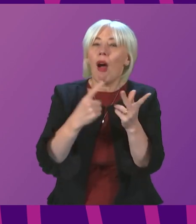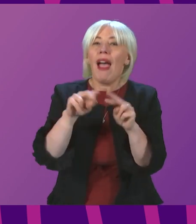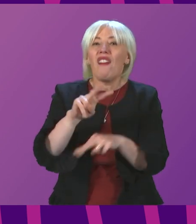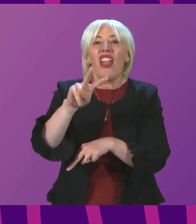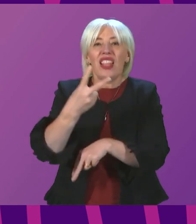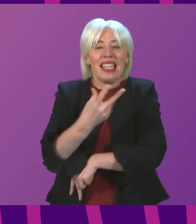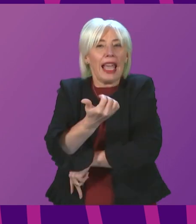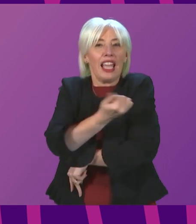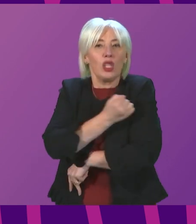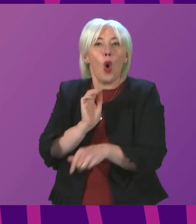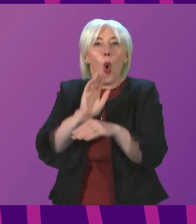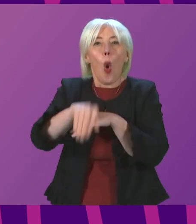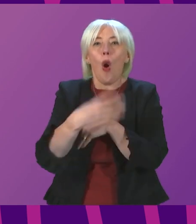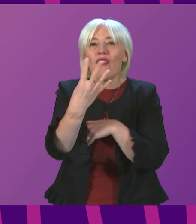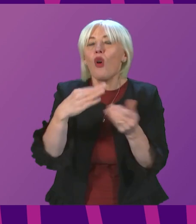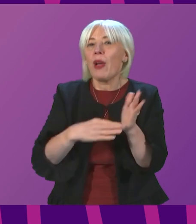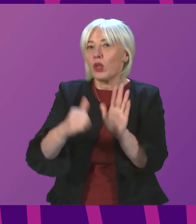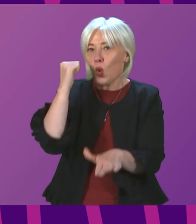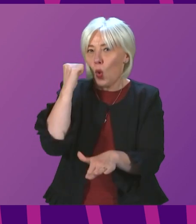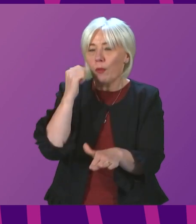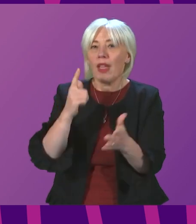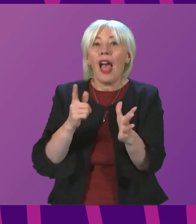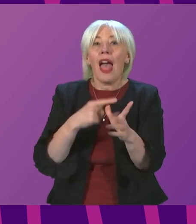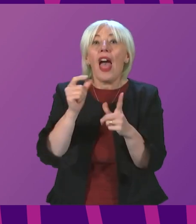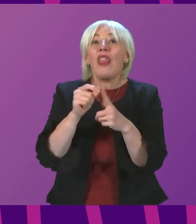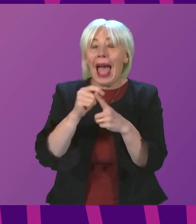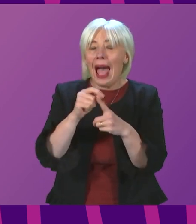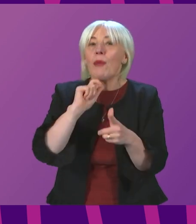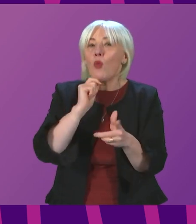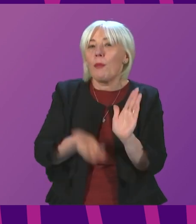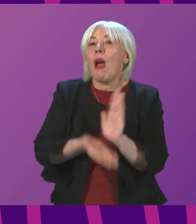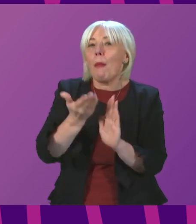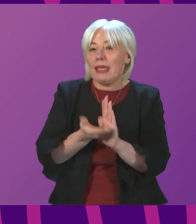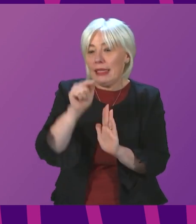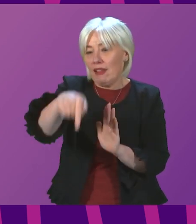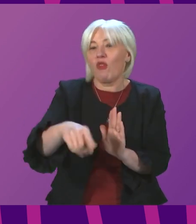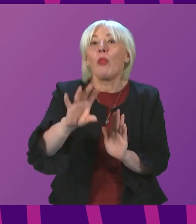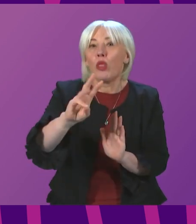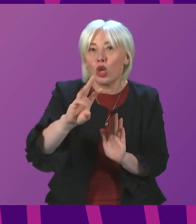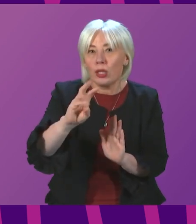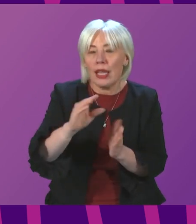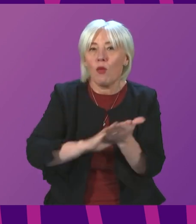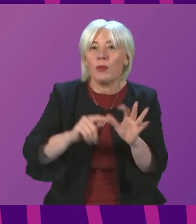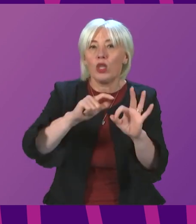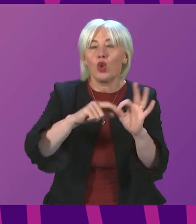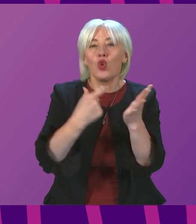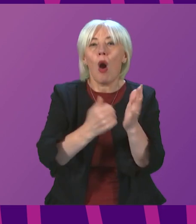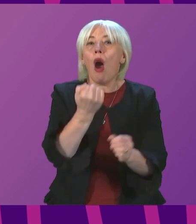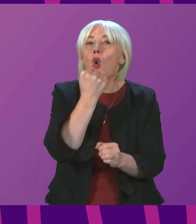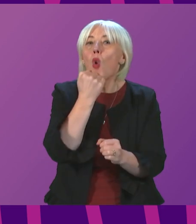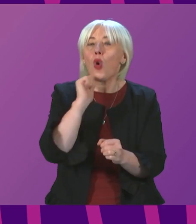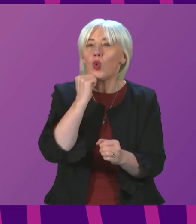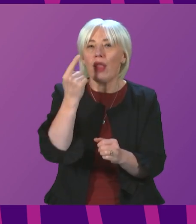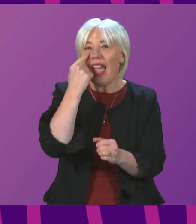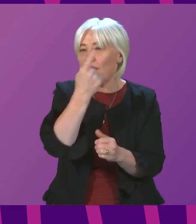months ago. The NHS Scotland COVID status app for domestic use will be updated from Thursday so that its QR code includes evidence